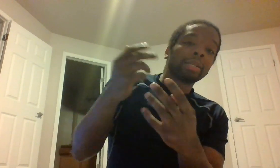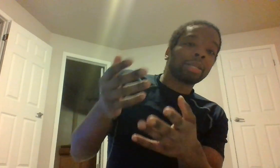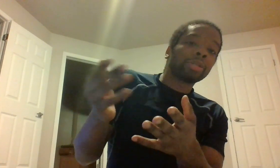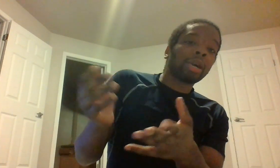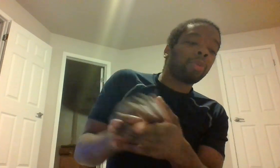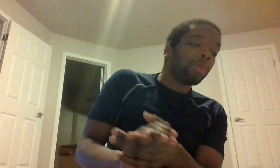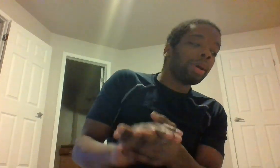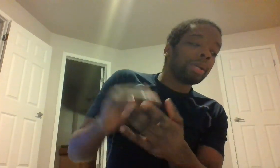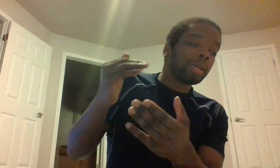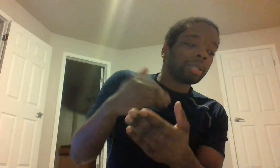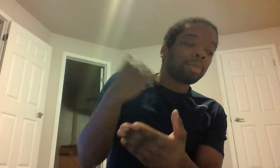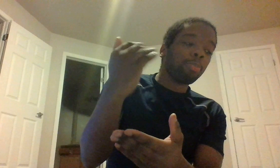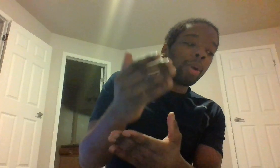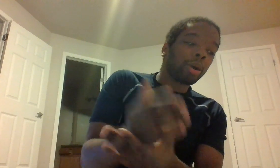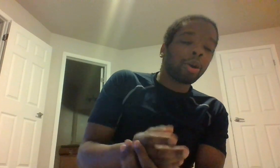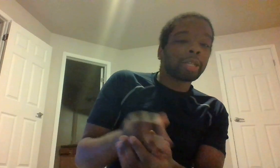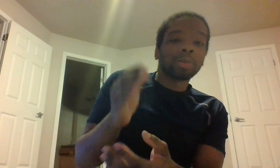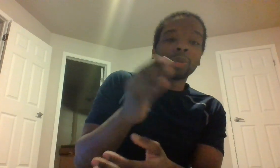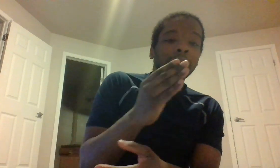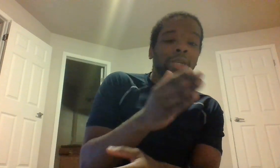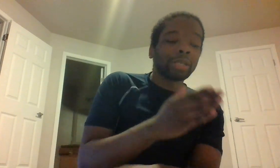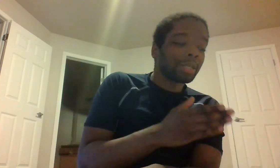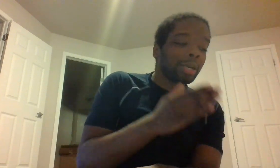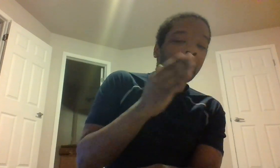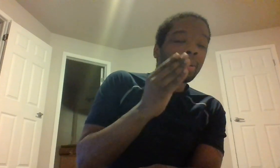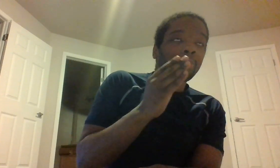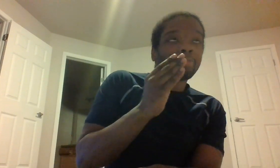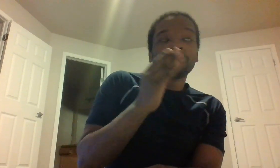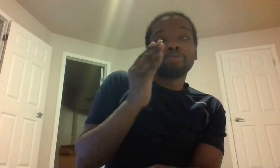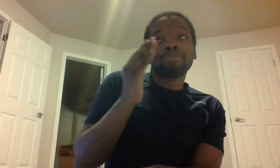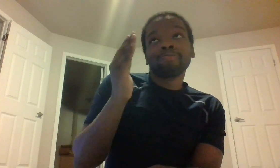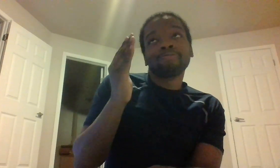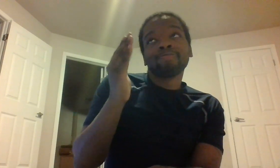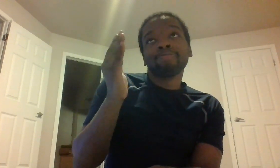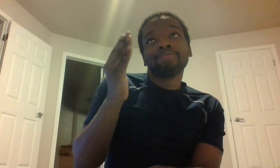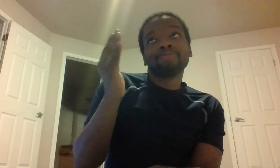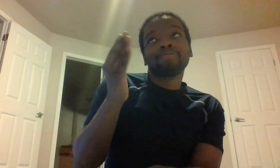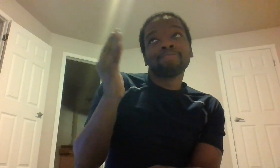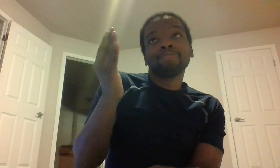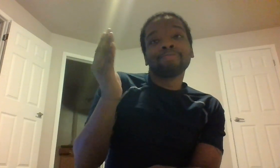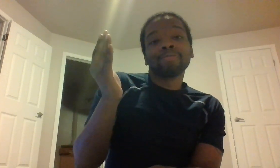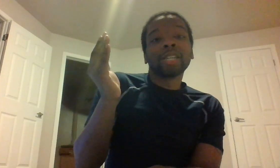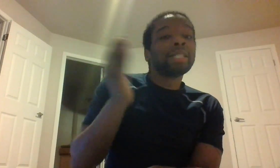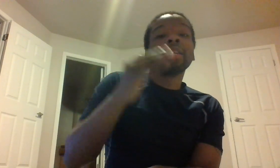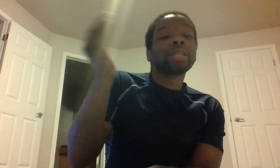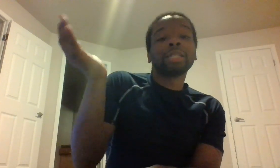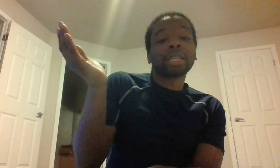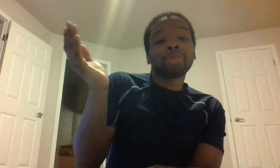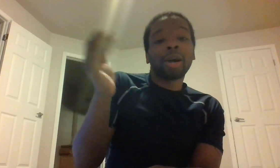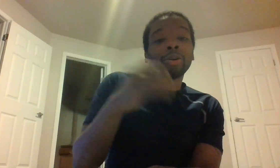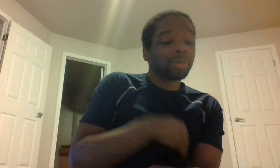single side bravo and then that's megahertz which is 10 to the sixth power